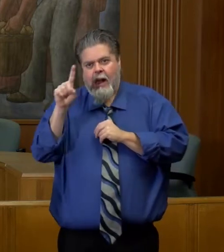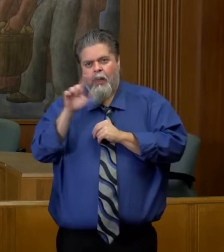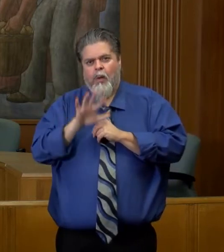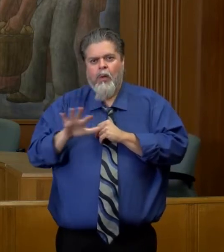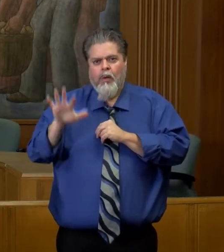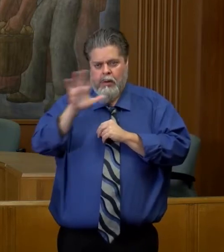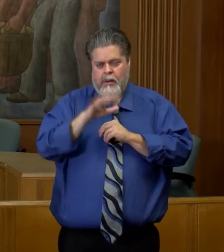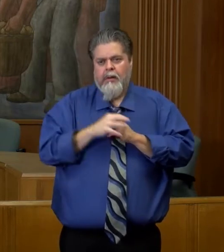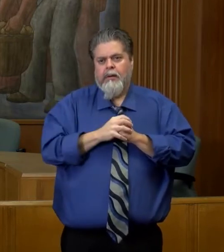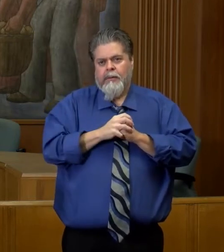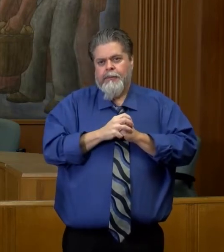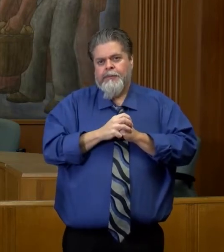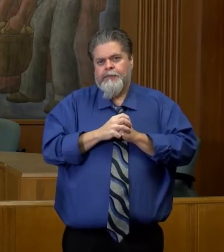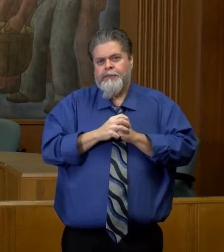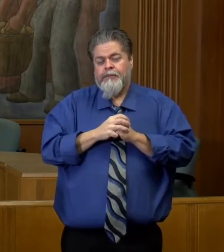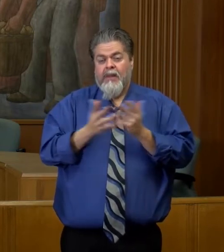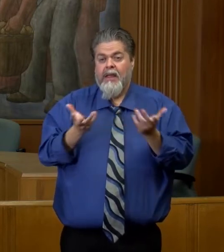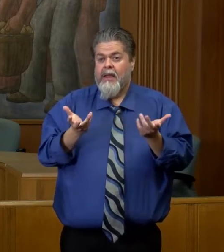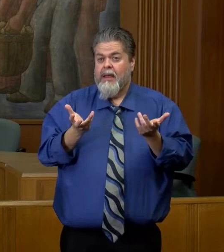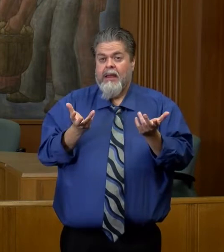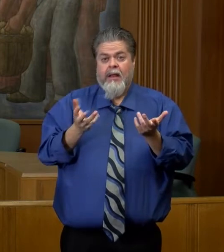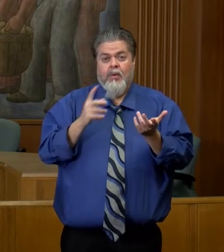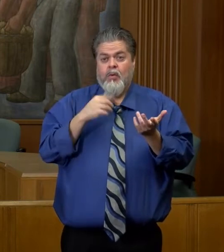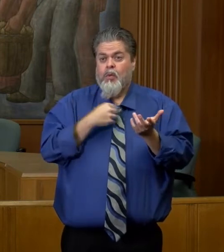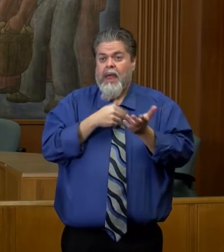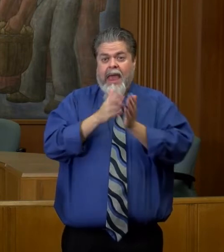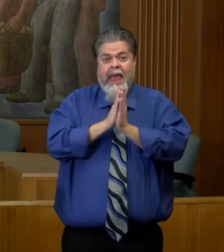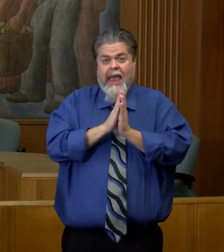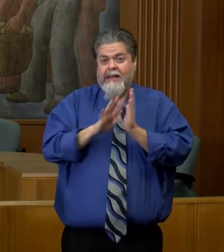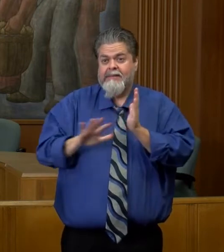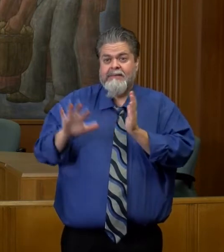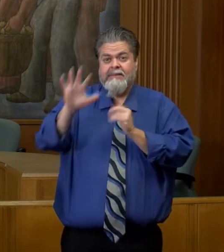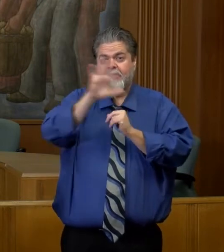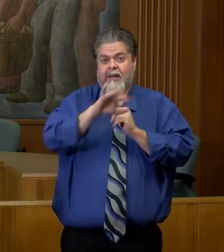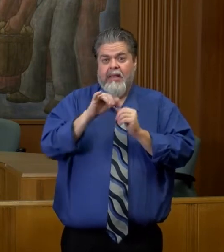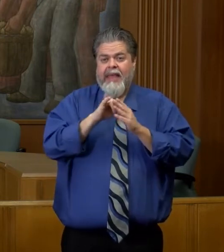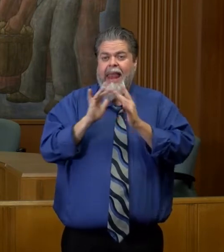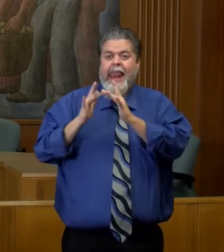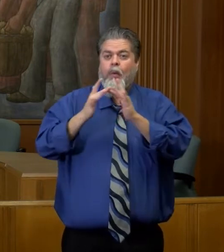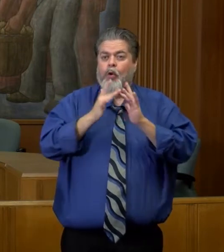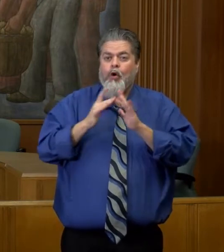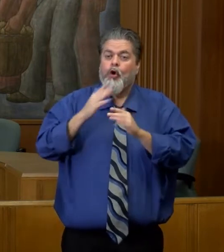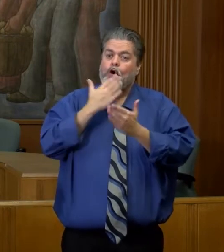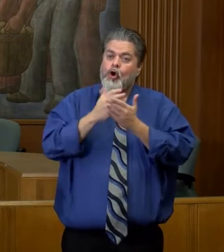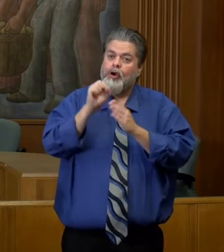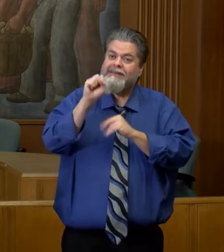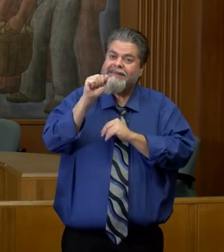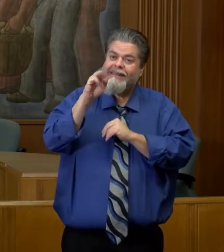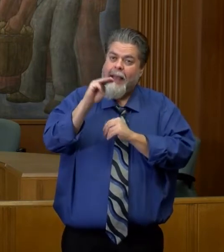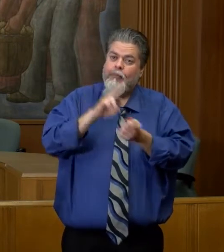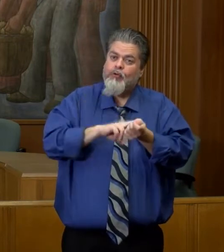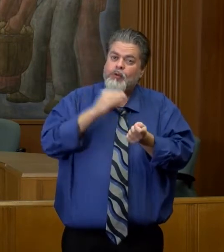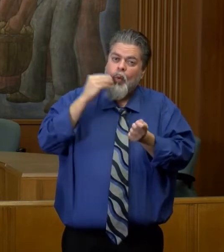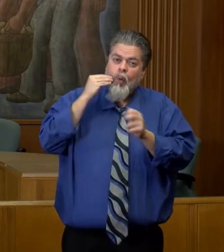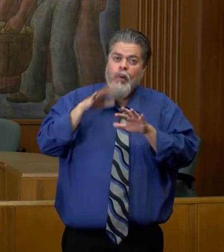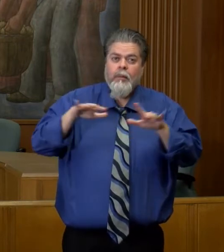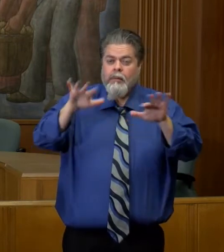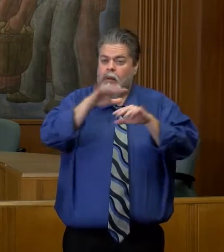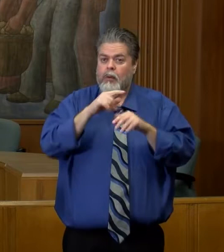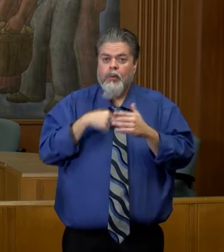And the ask at that time of the network and the Good Sam facilities is what can we do?